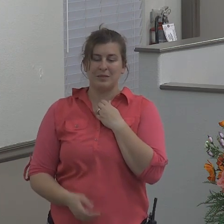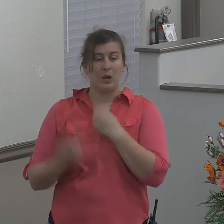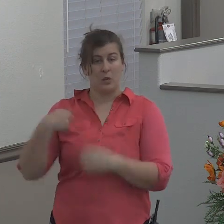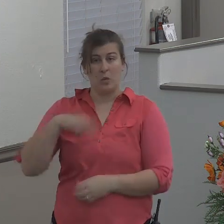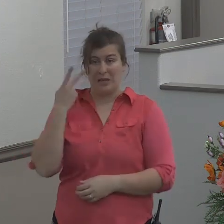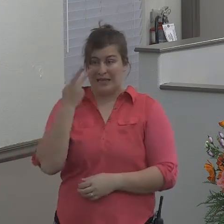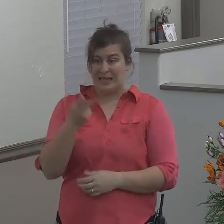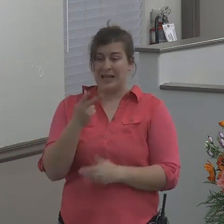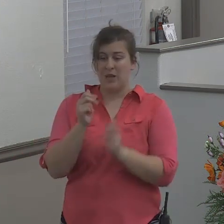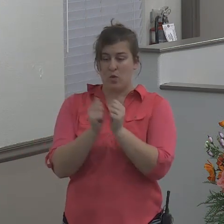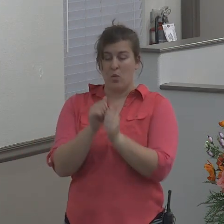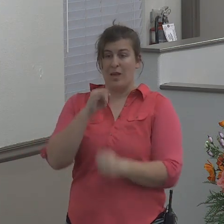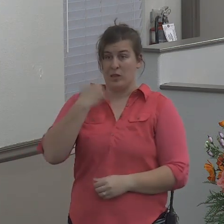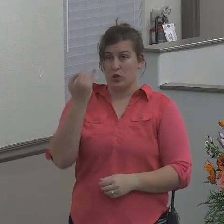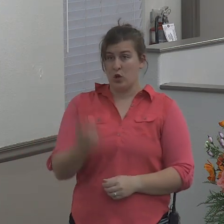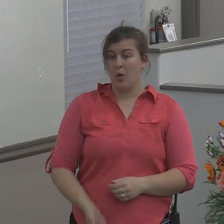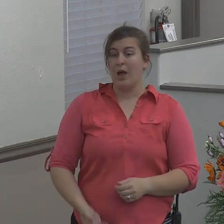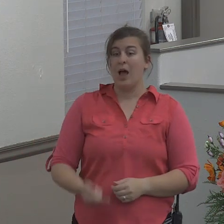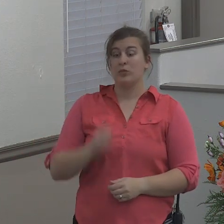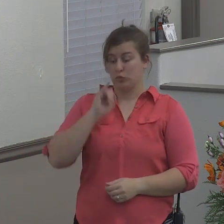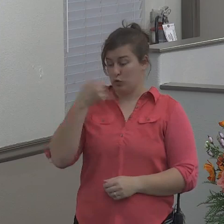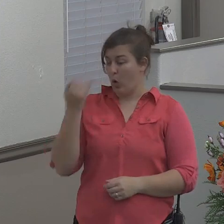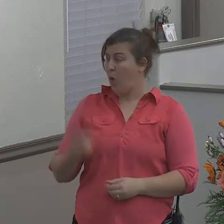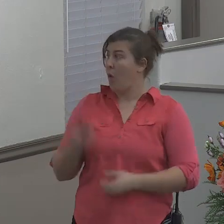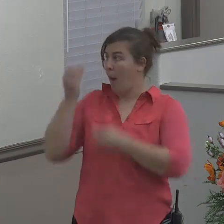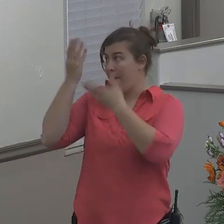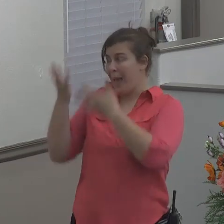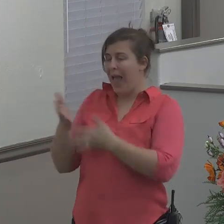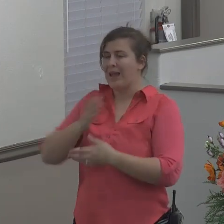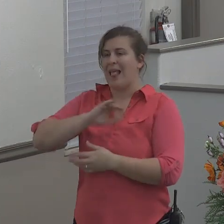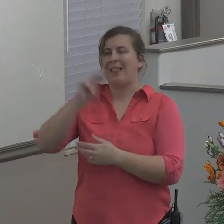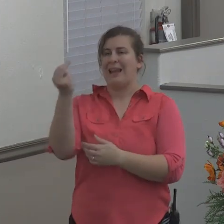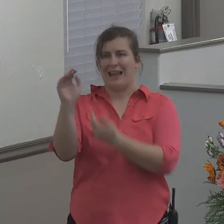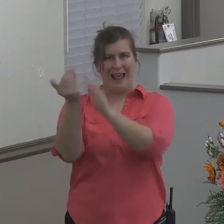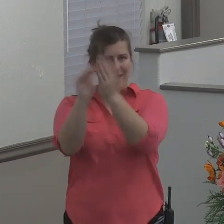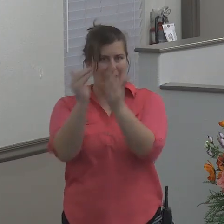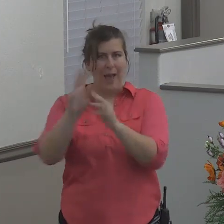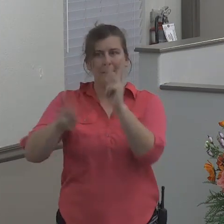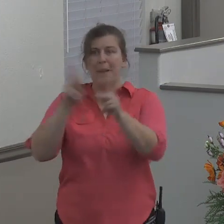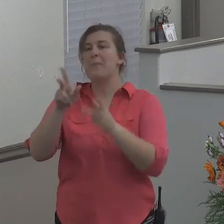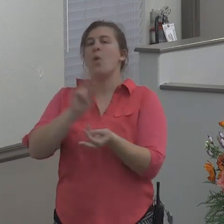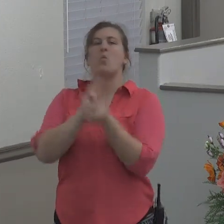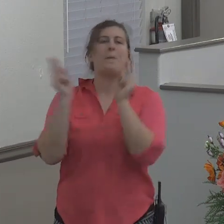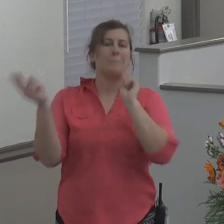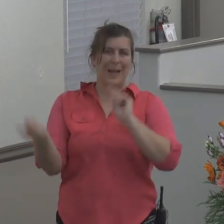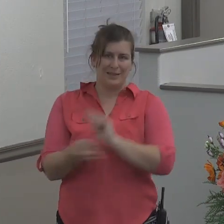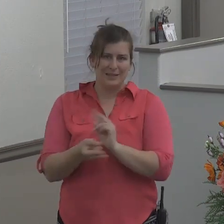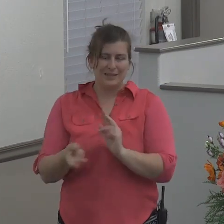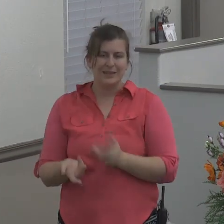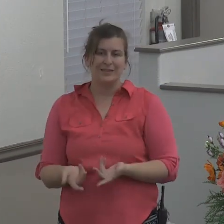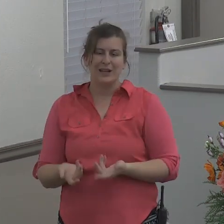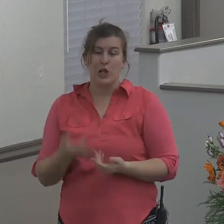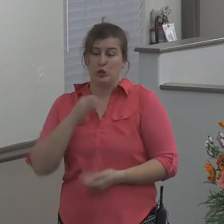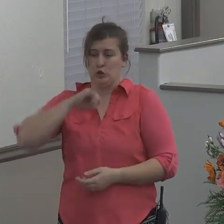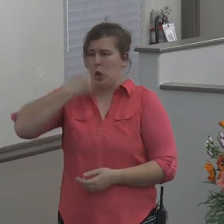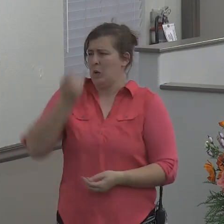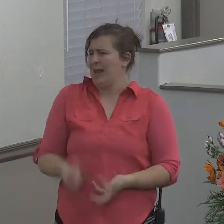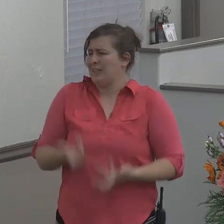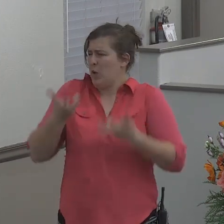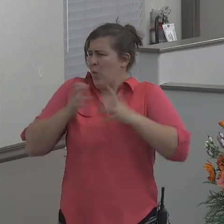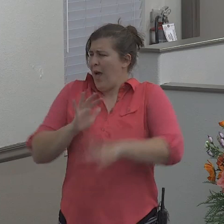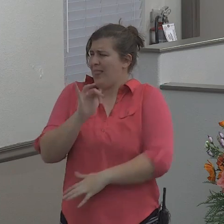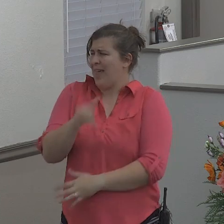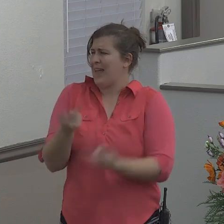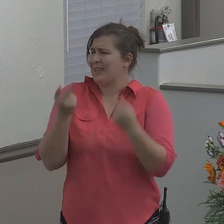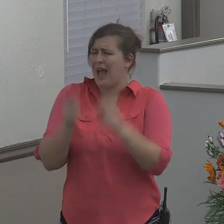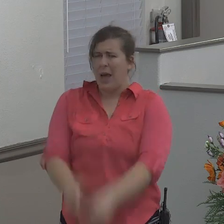obeyed and the Ninevites repented just exactly what Jonah did not want to happen which